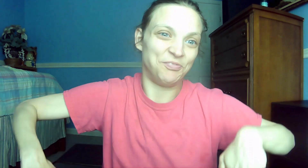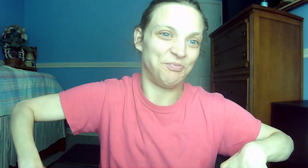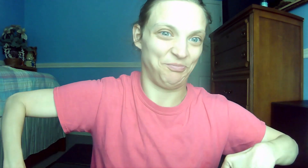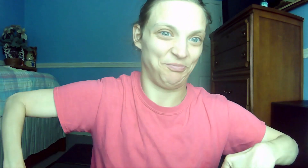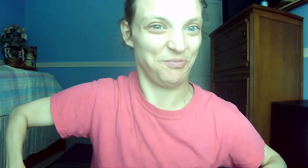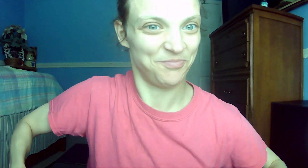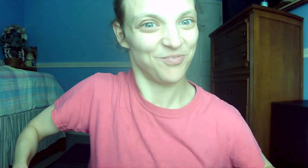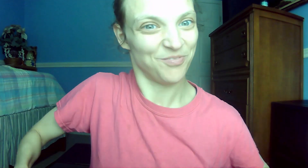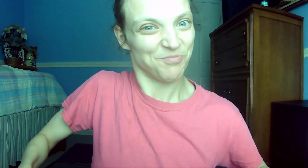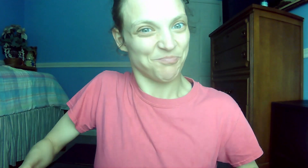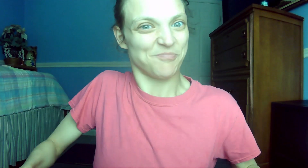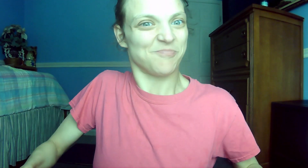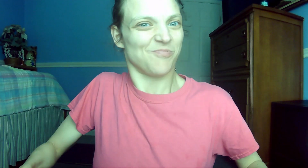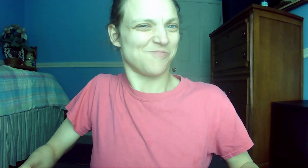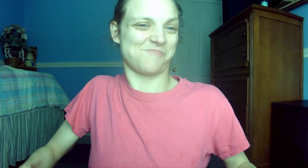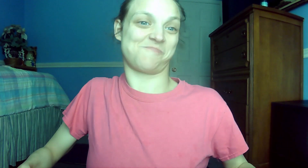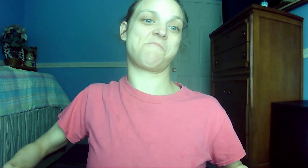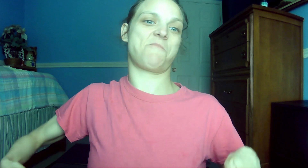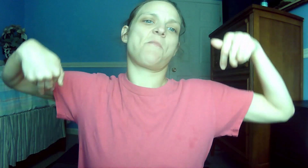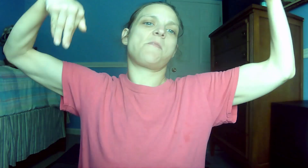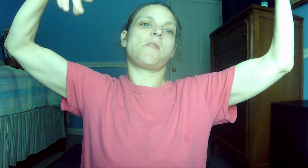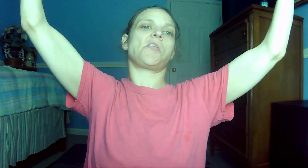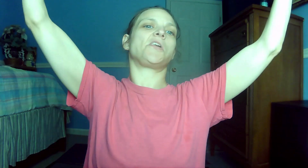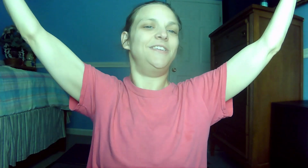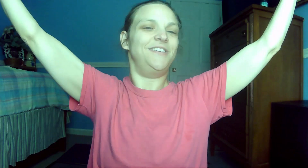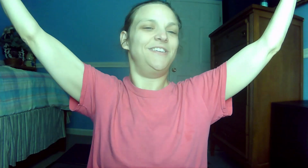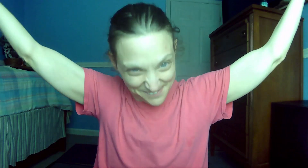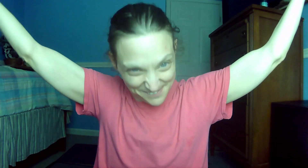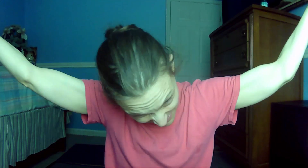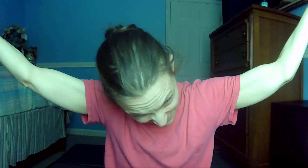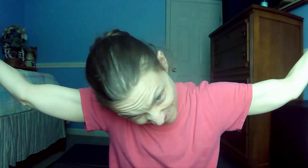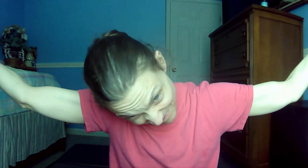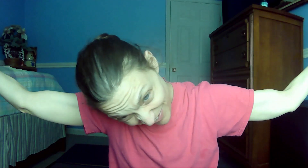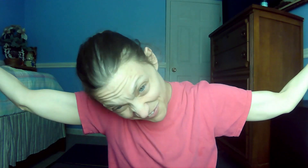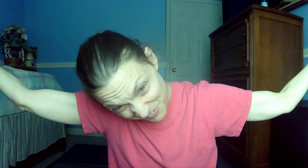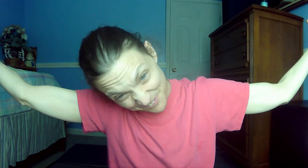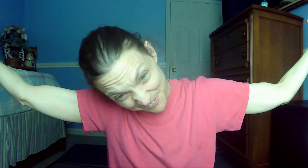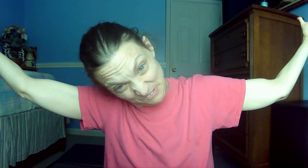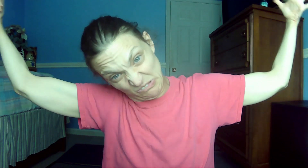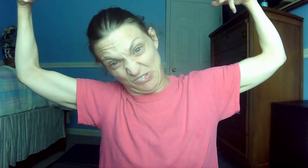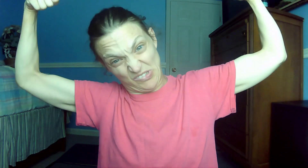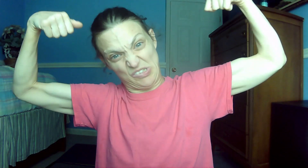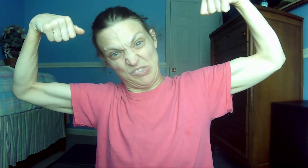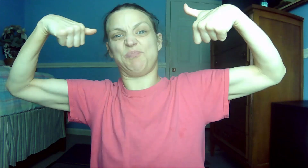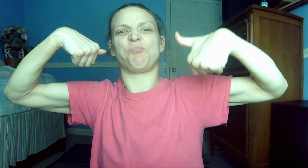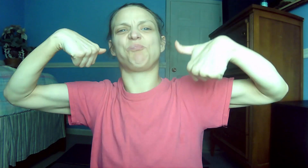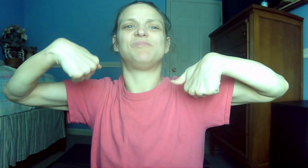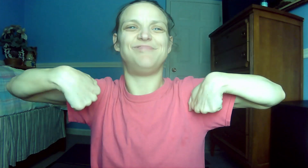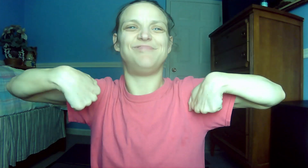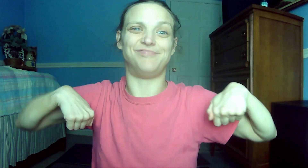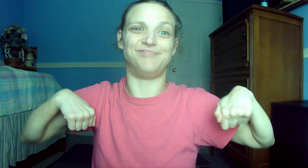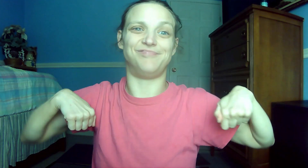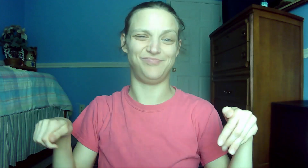give yourselves fully to the work of the Lord, because you know that your labor in the Lord is not in vain. 13.